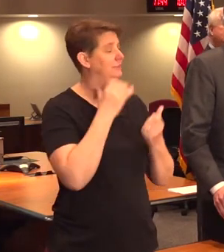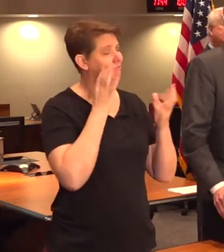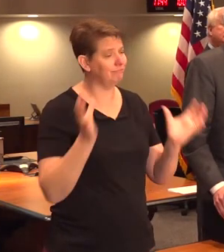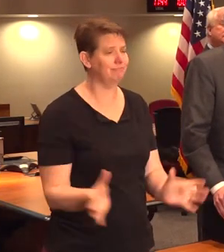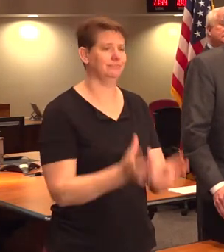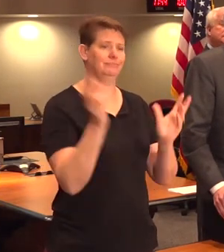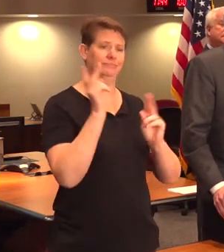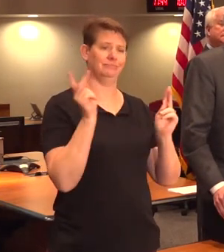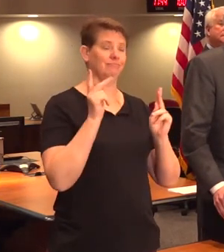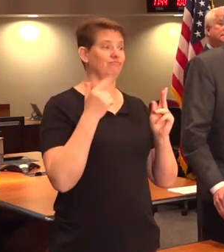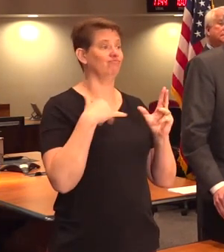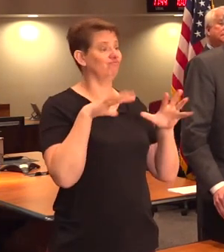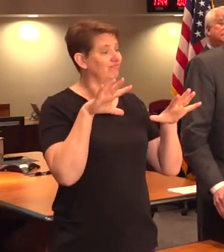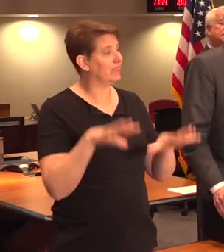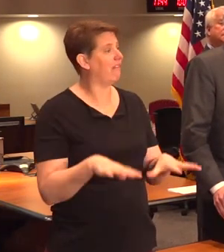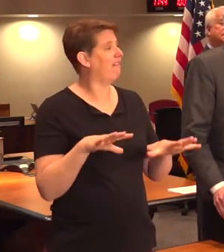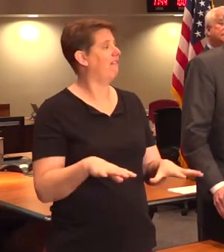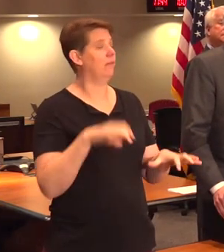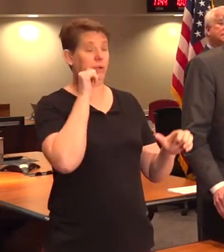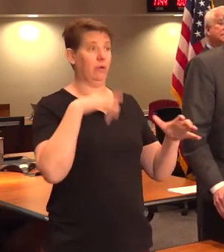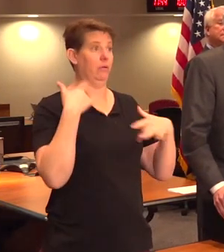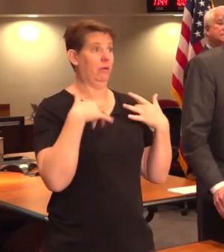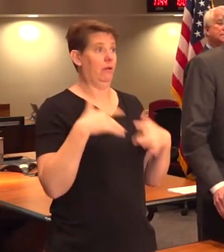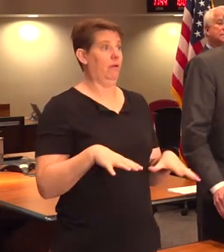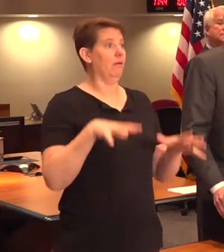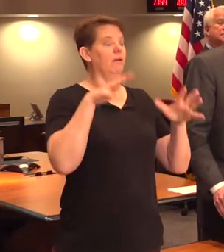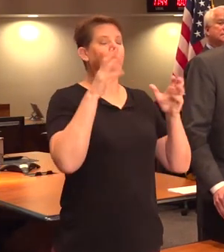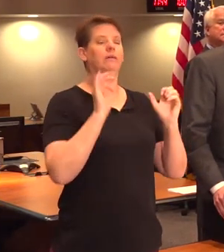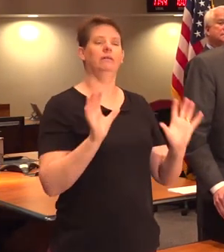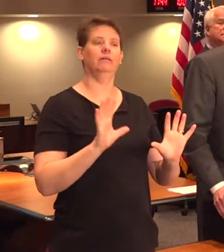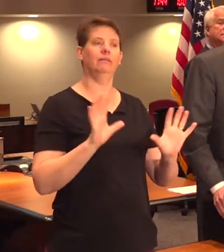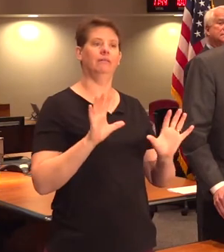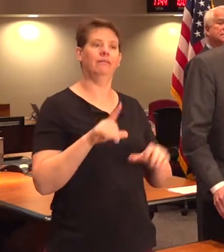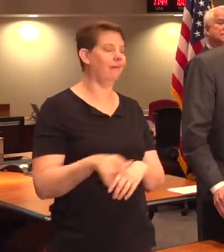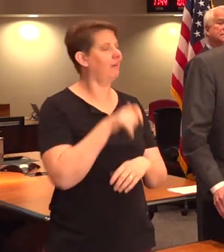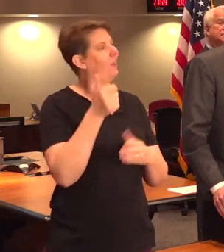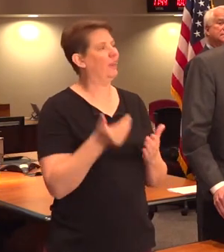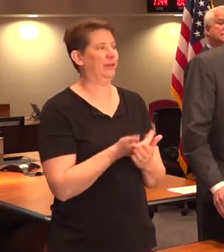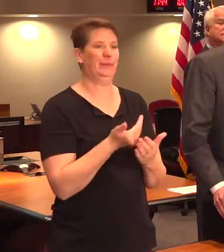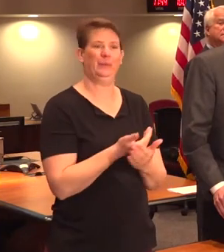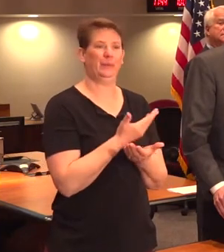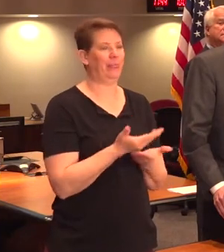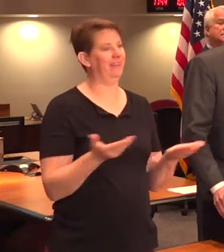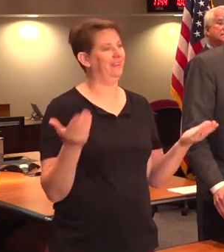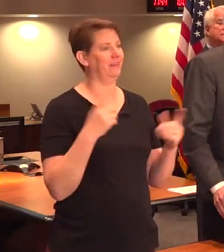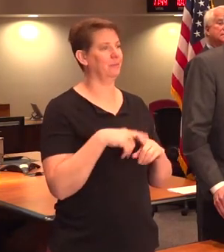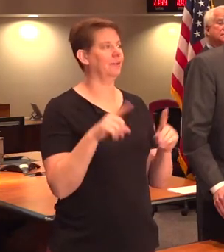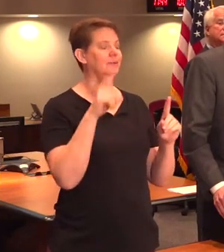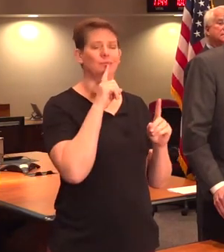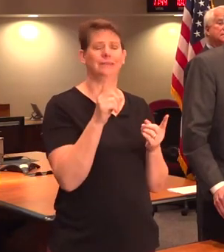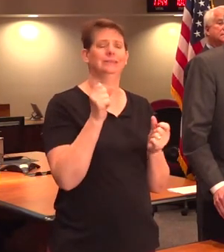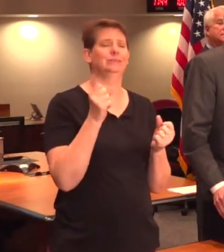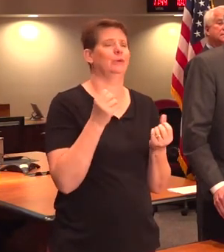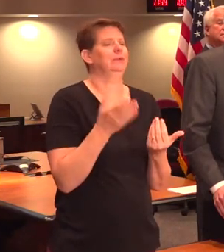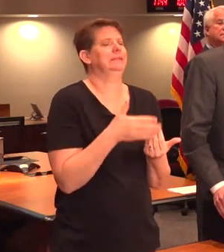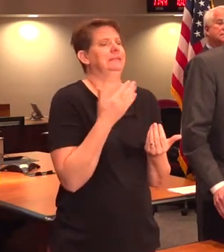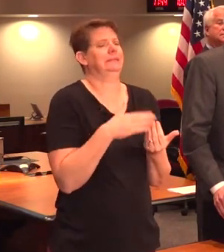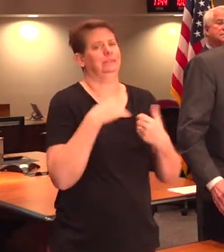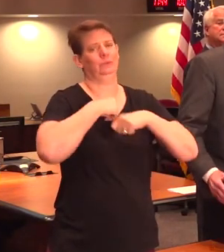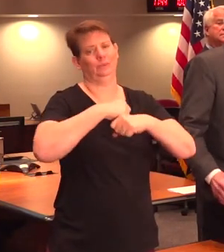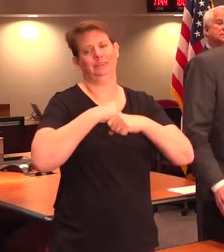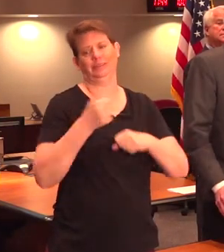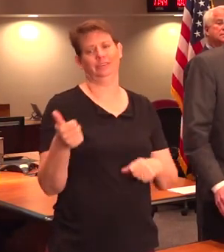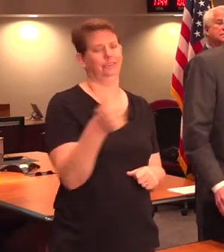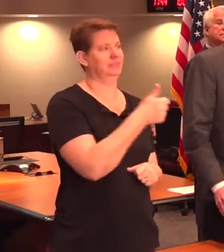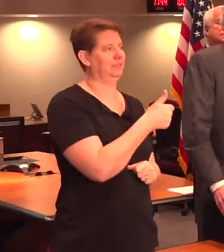everybody to stay calm. Don't get excited. This is another new thing. But it's so easy to protect yourself,